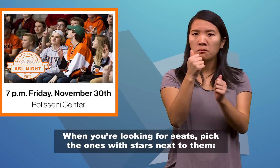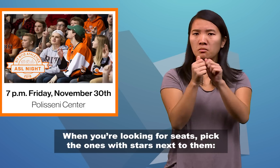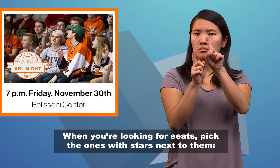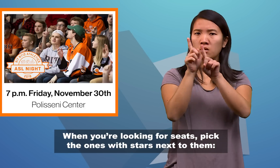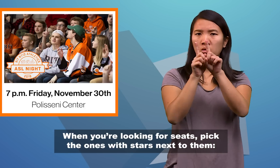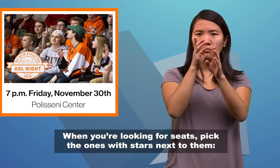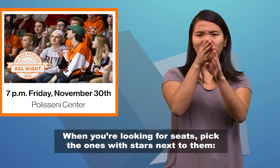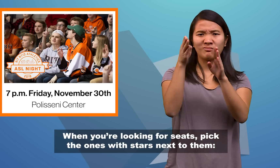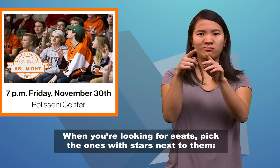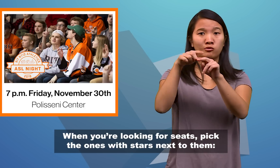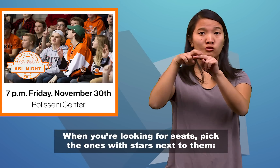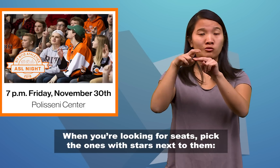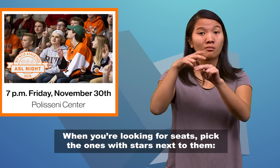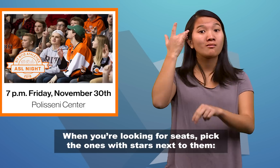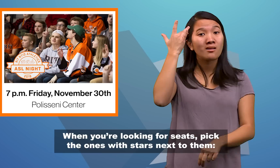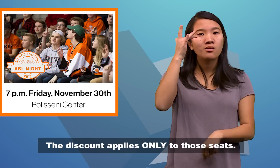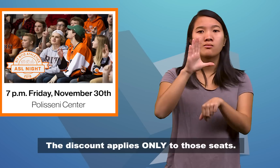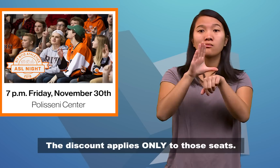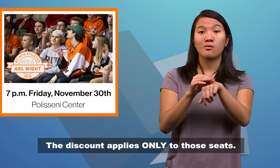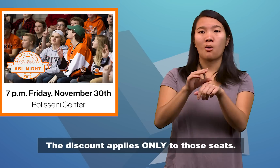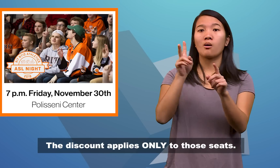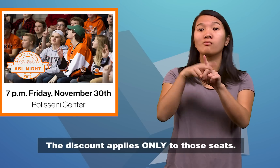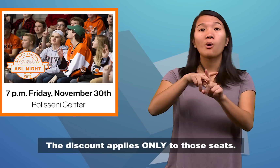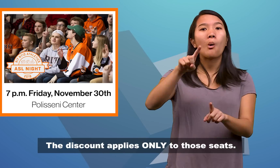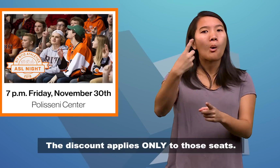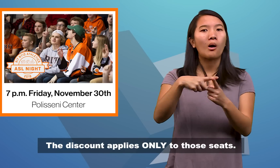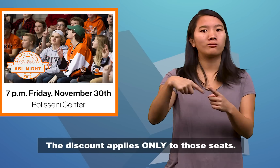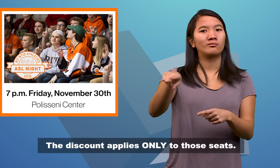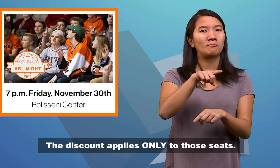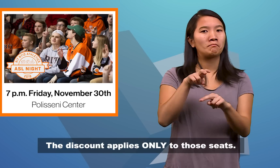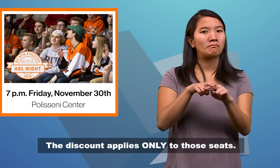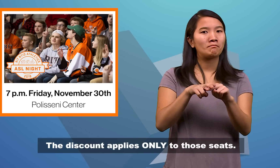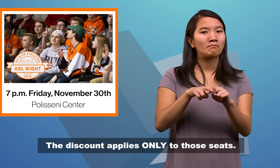pick the ones with stars next to them. The discount applies only to those seats.